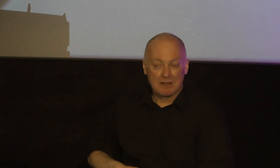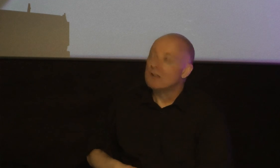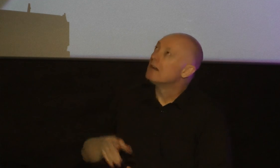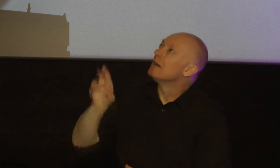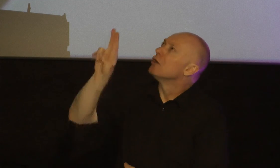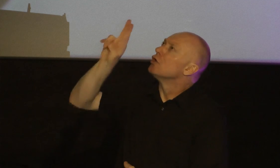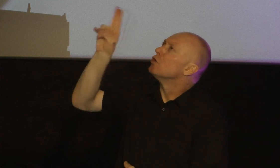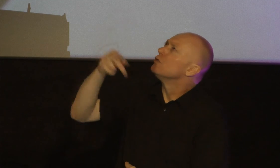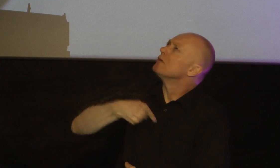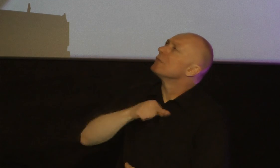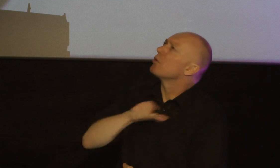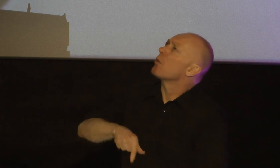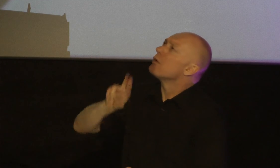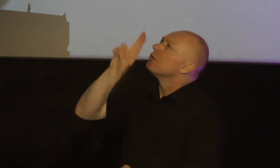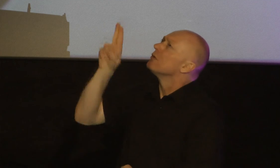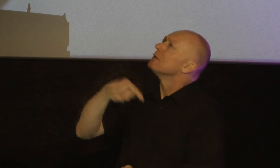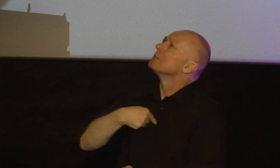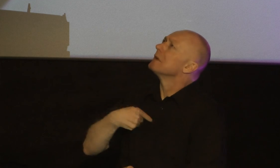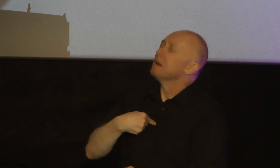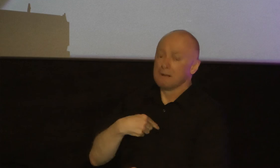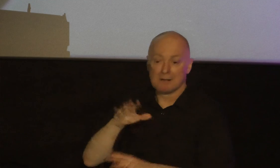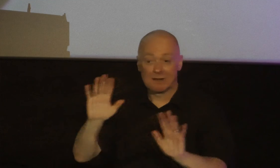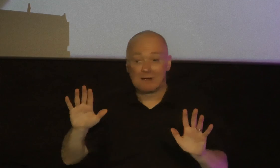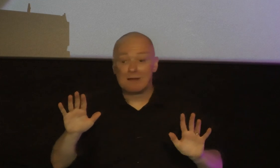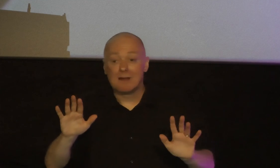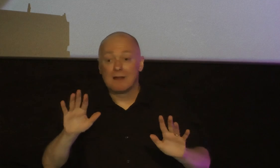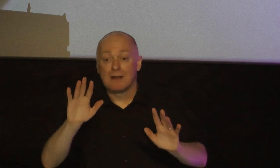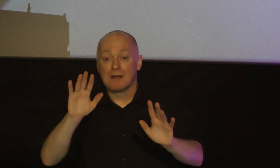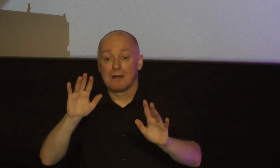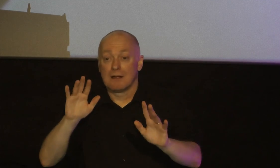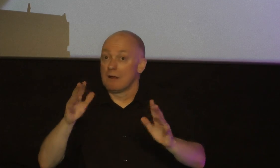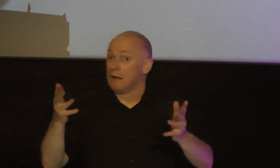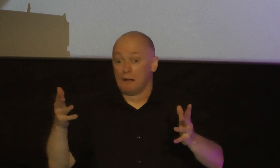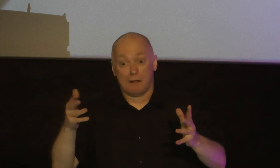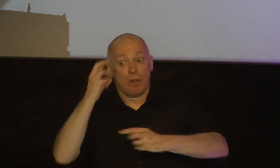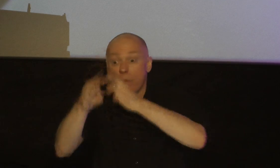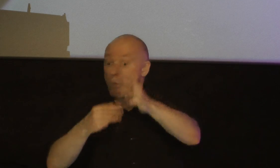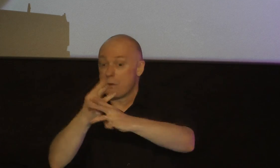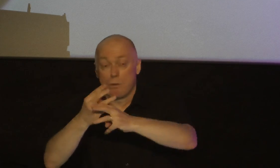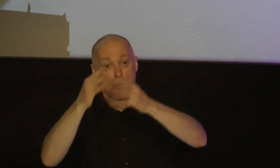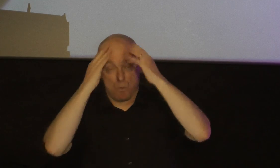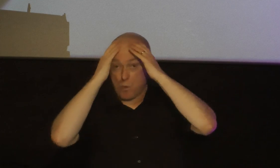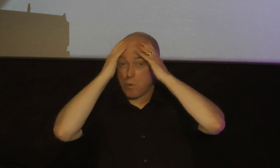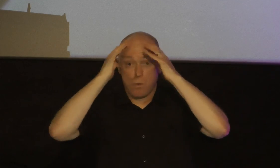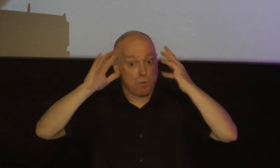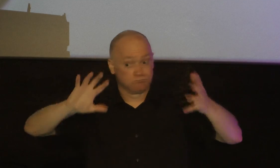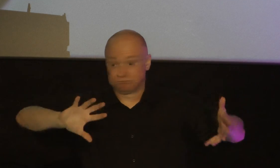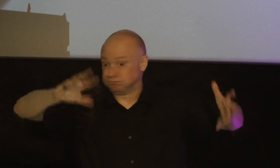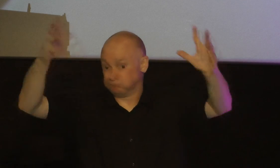listen the mission is fierce out there life is hard